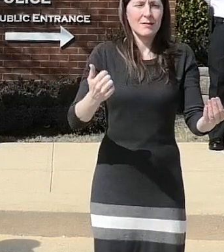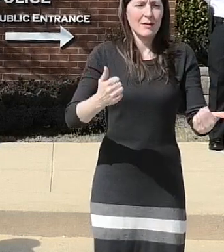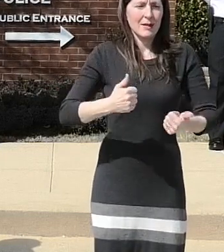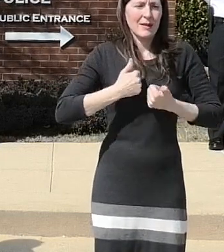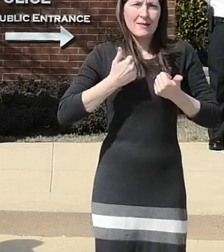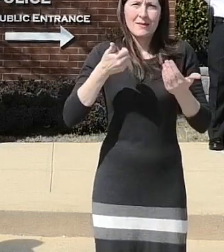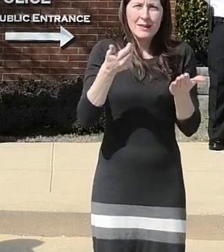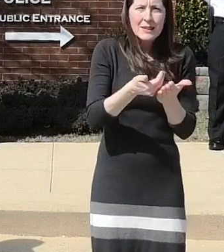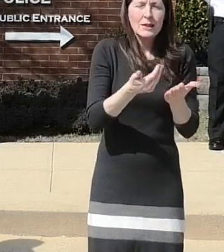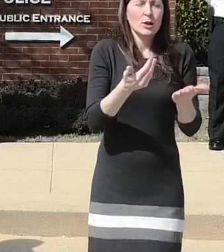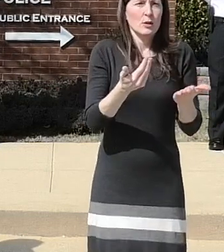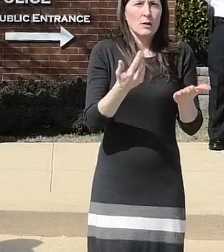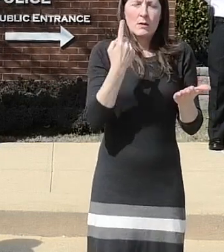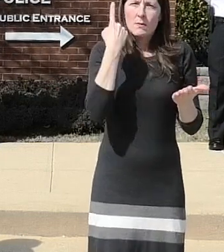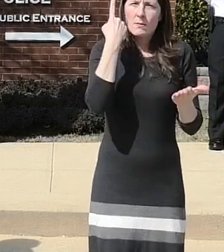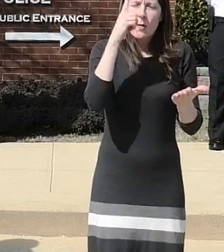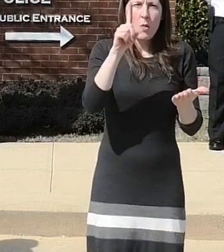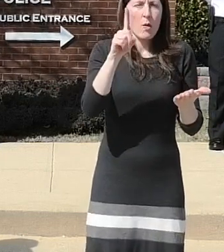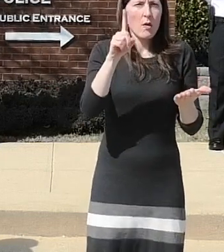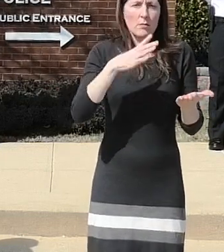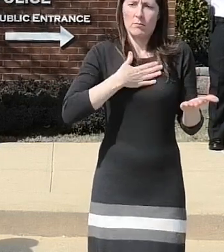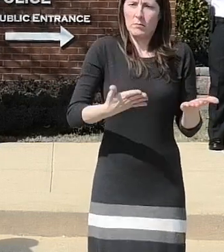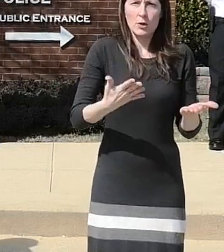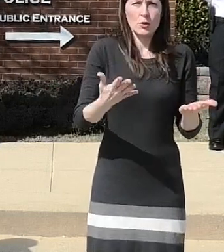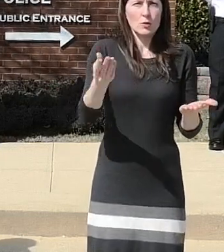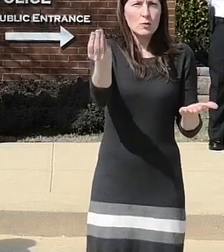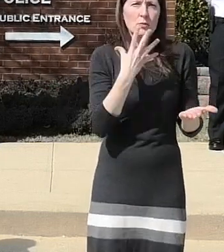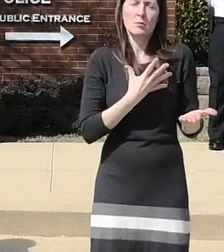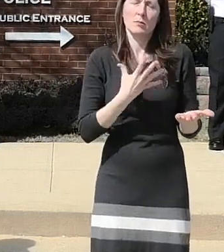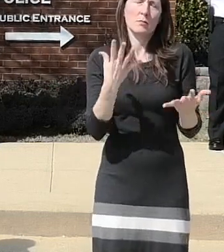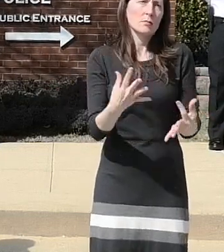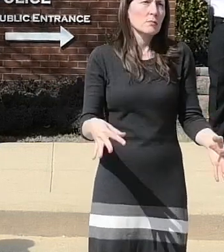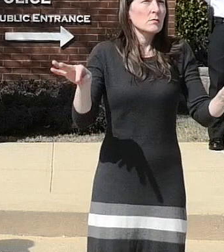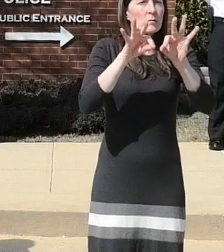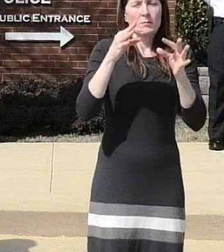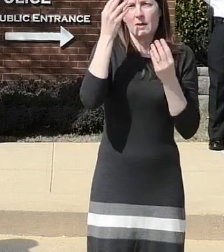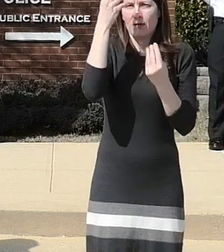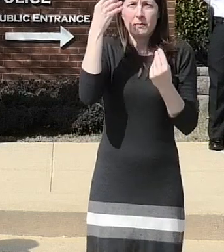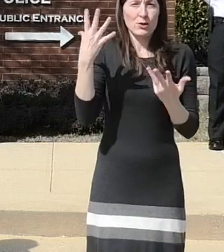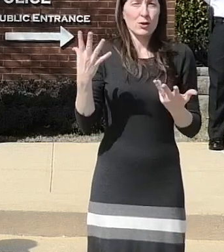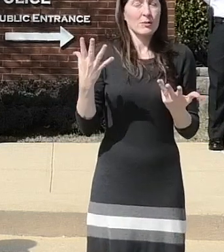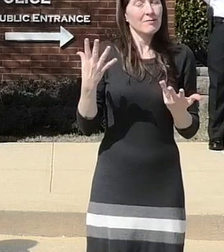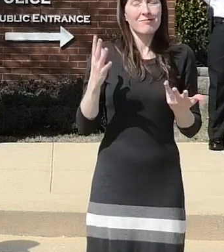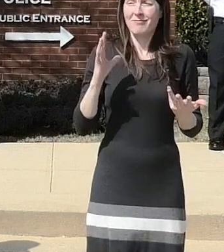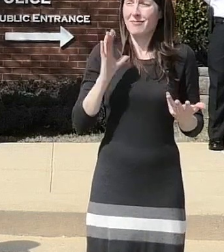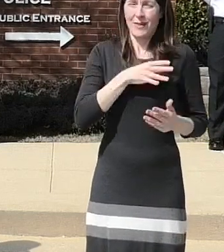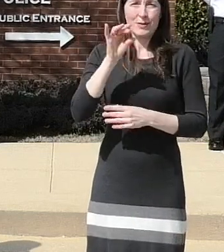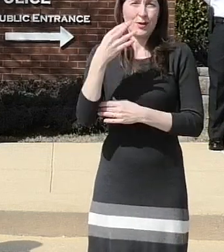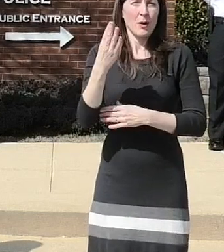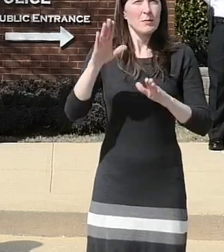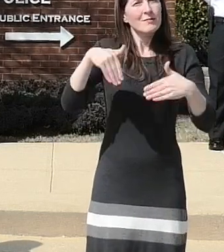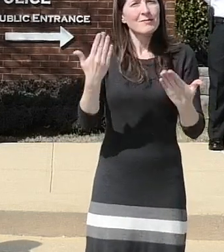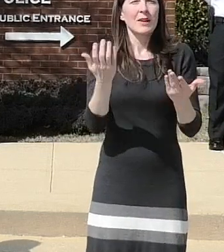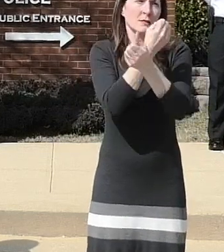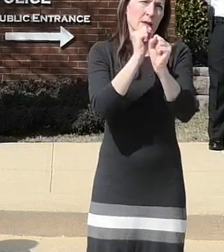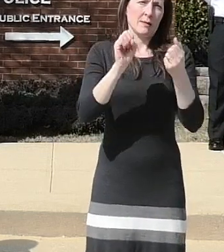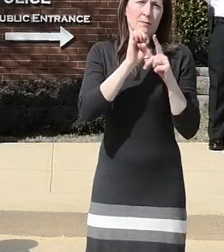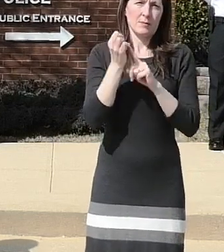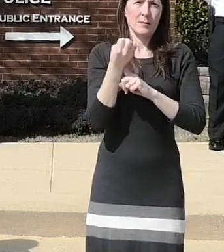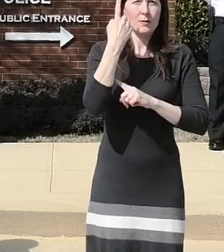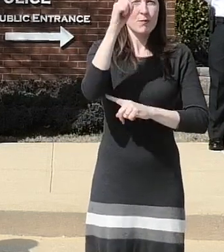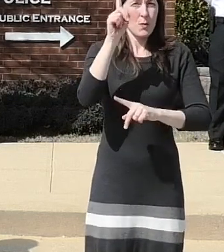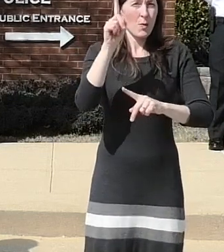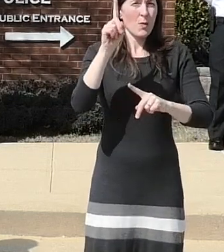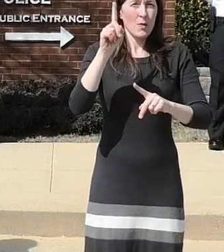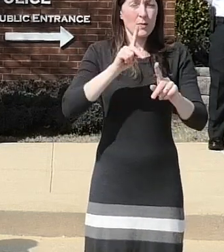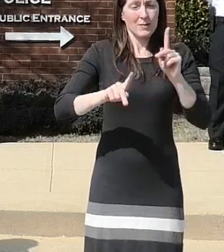providing us this critical information and as our job is to provide a safe environment for our community and our residents we